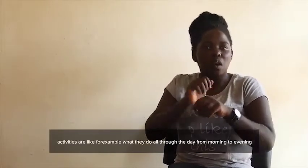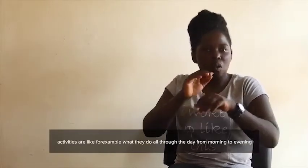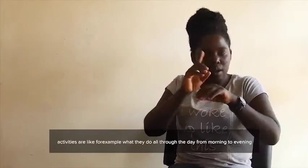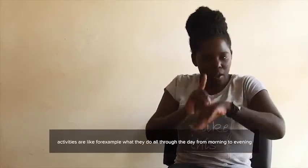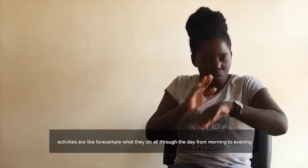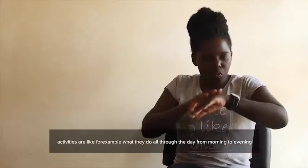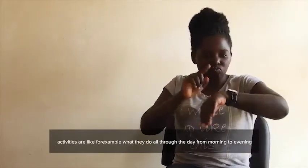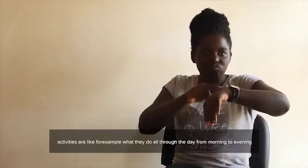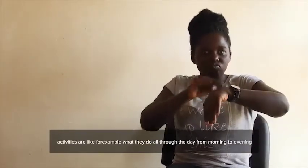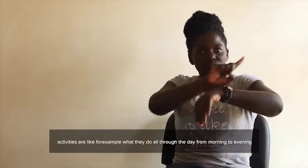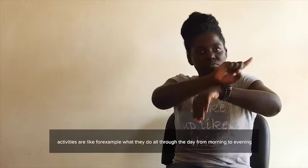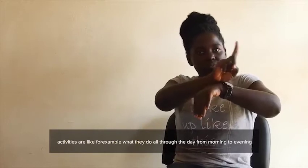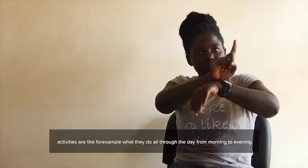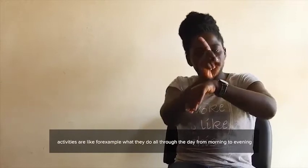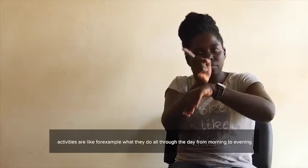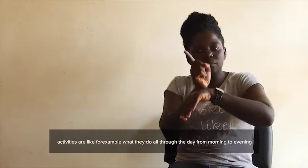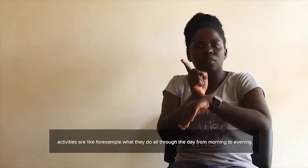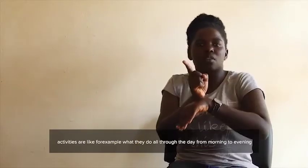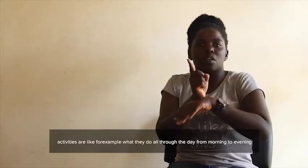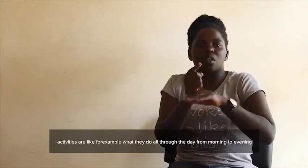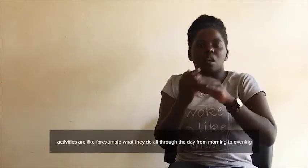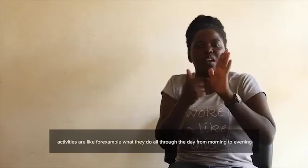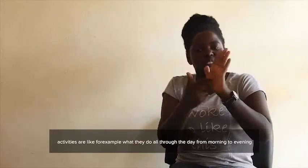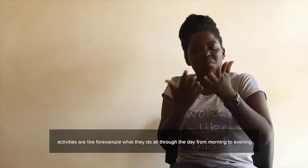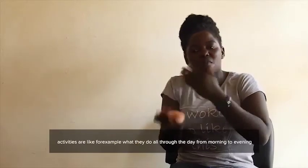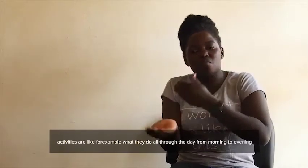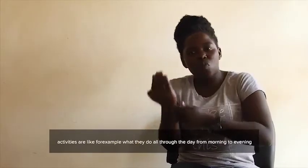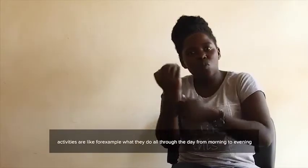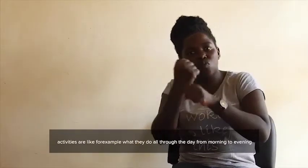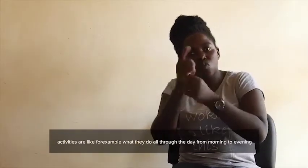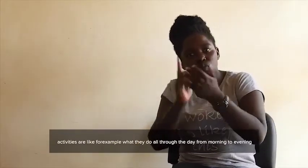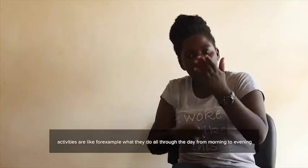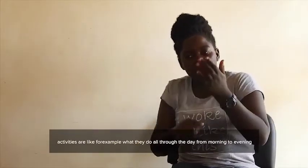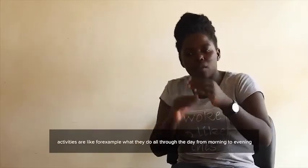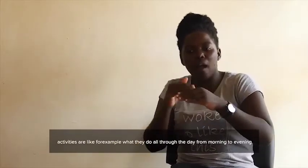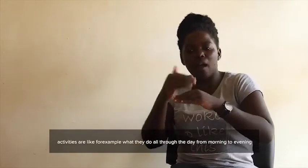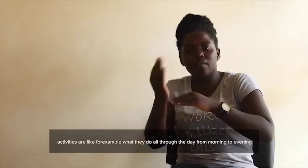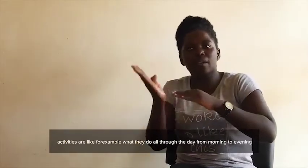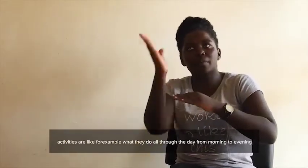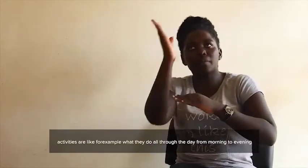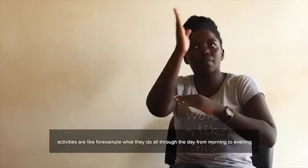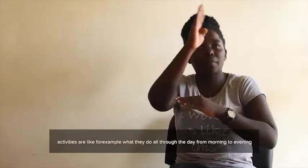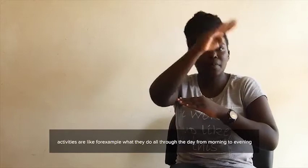daily activities are like from morning to evening, what they do all through the day.